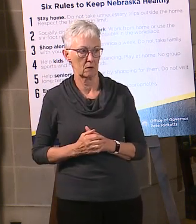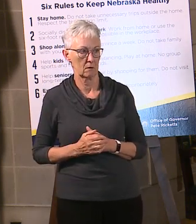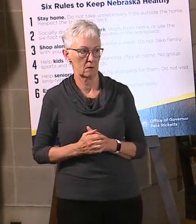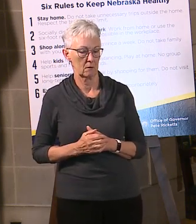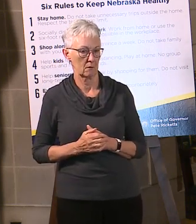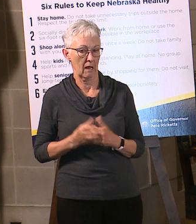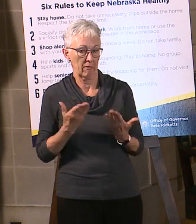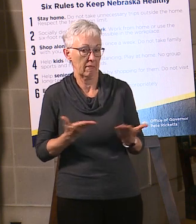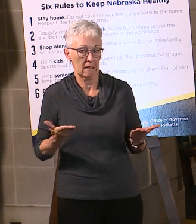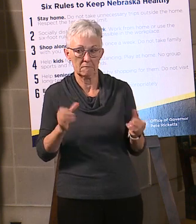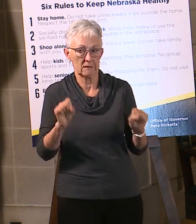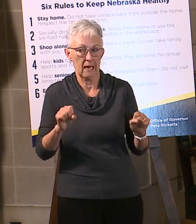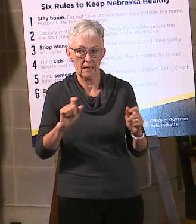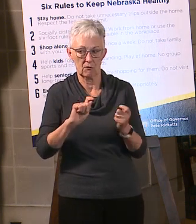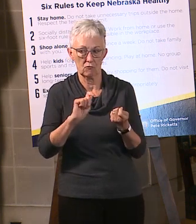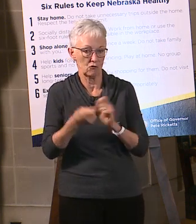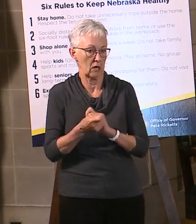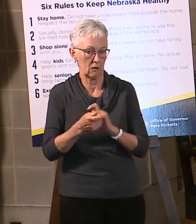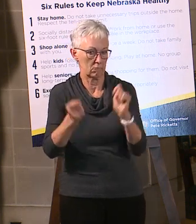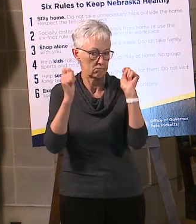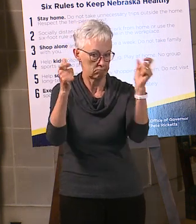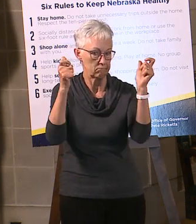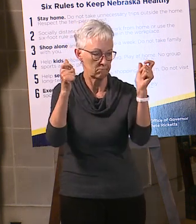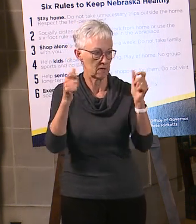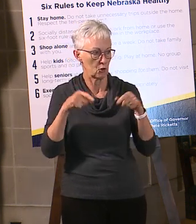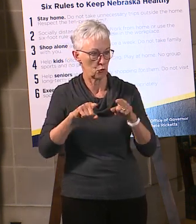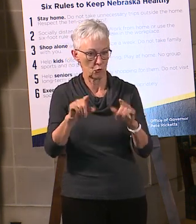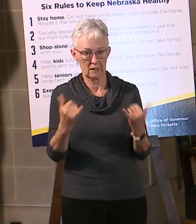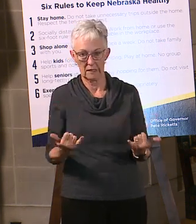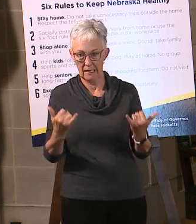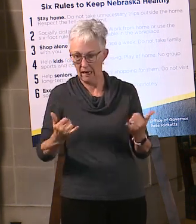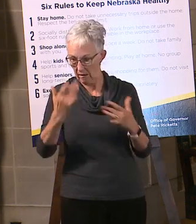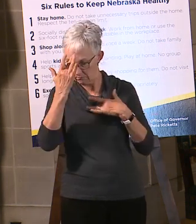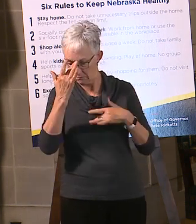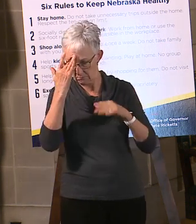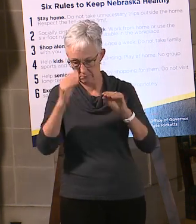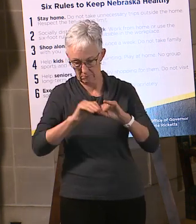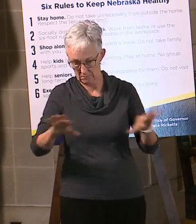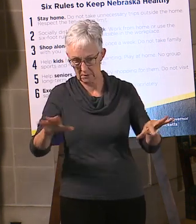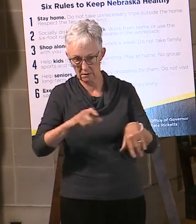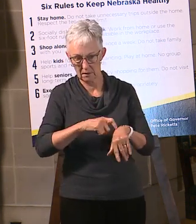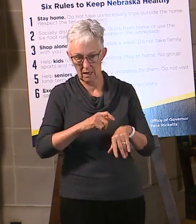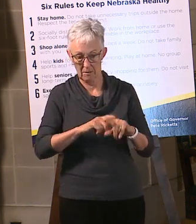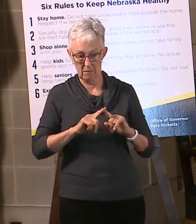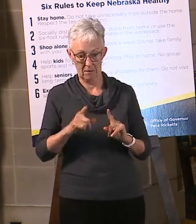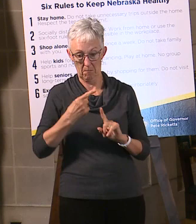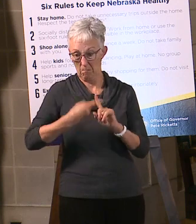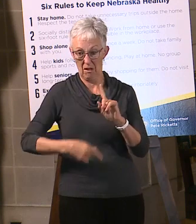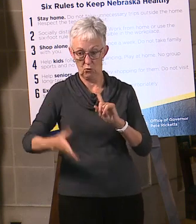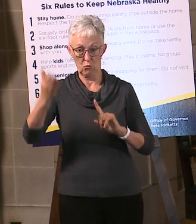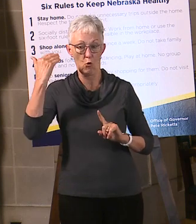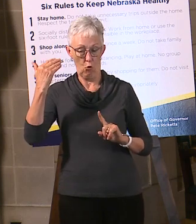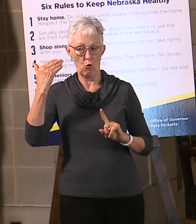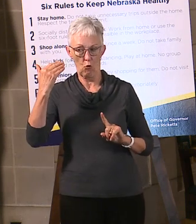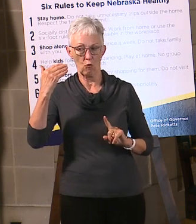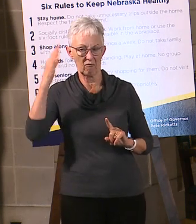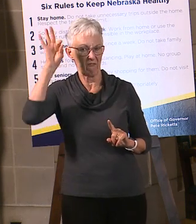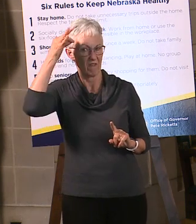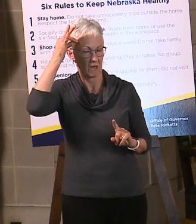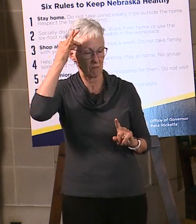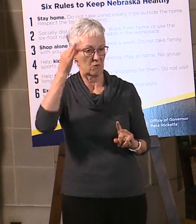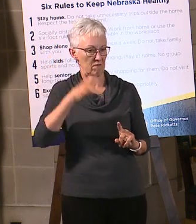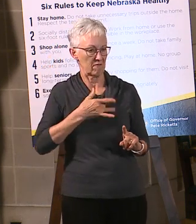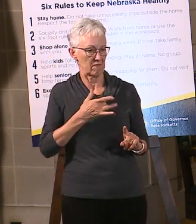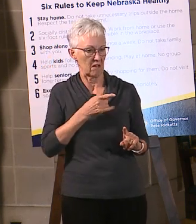anyway, but at least at that point, the federal government felt like China was still going to make its commitments with regard to the